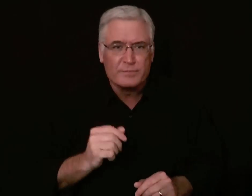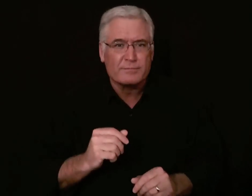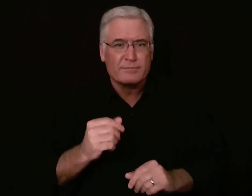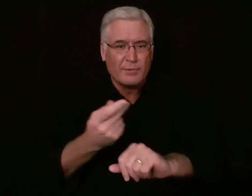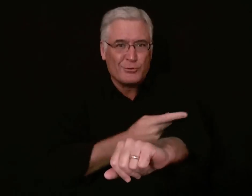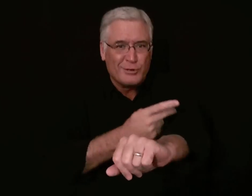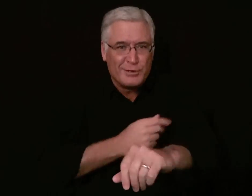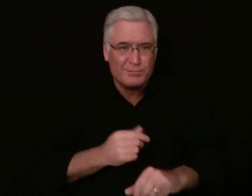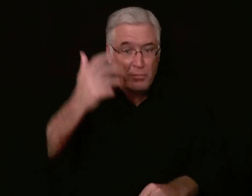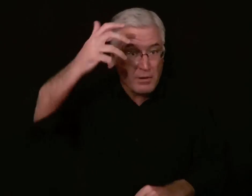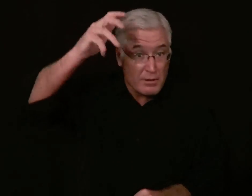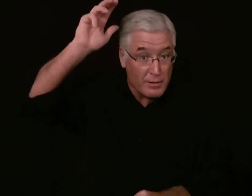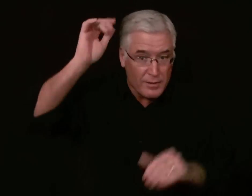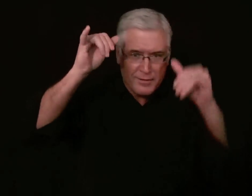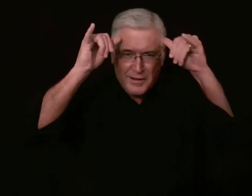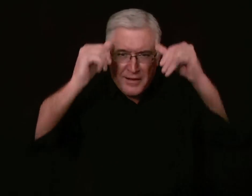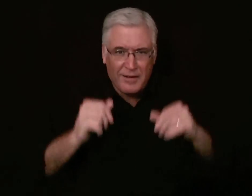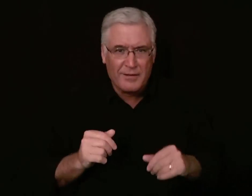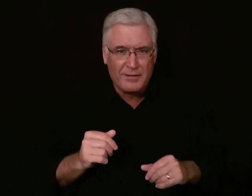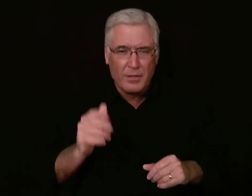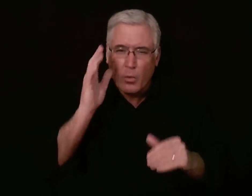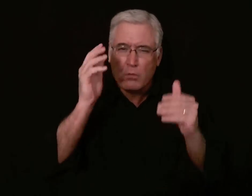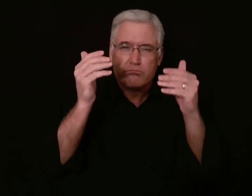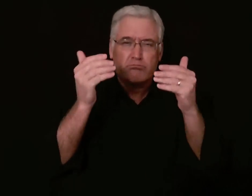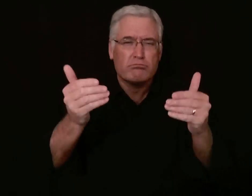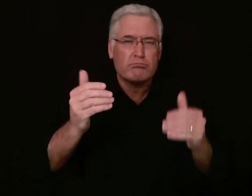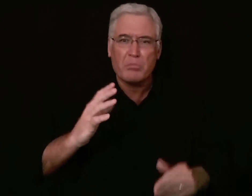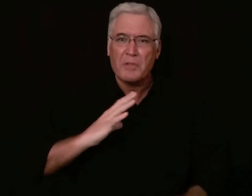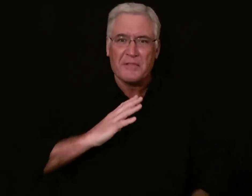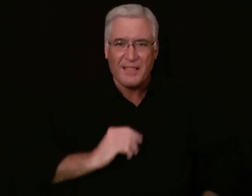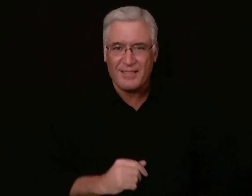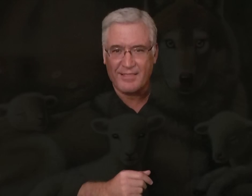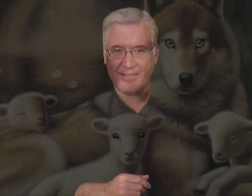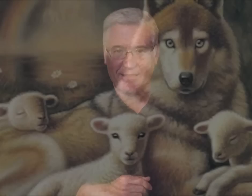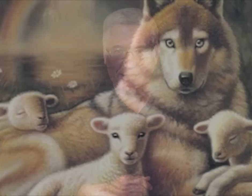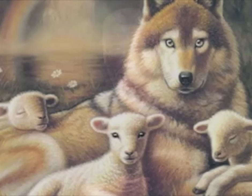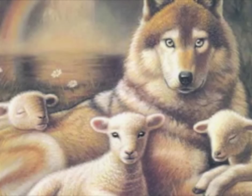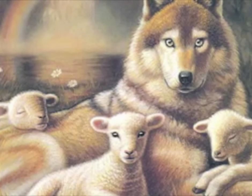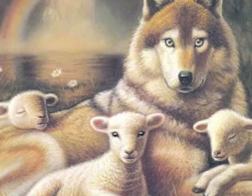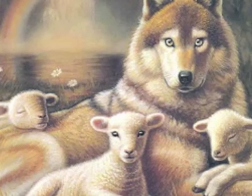The wolves, the sheep, the lions, and the oxen, they will all be at peace.